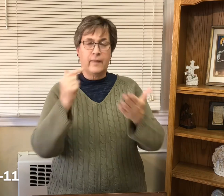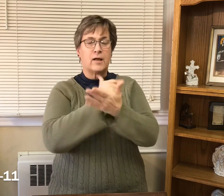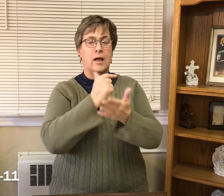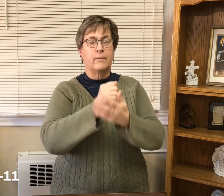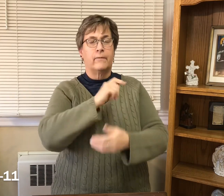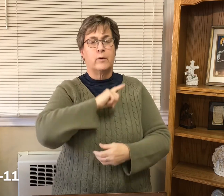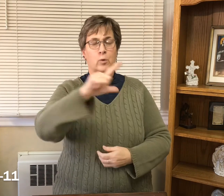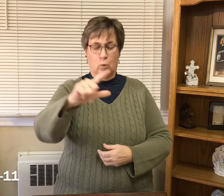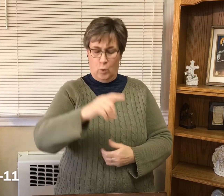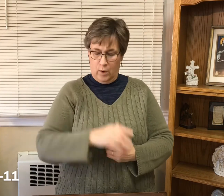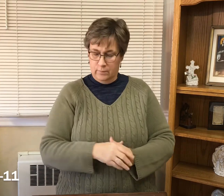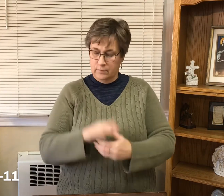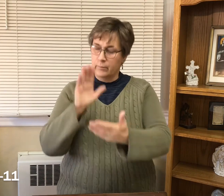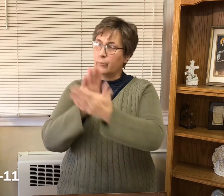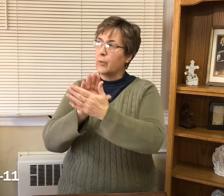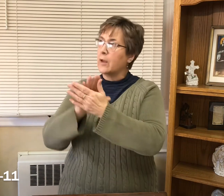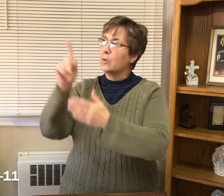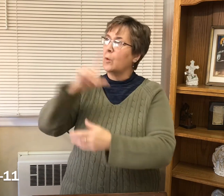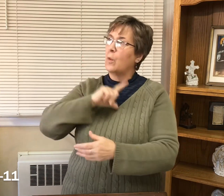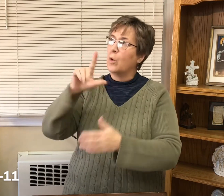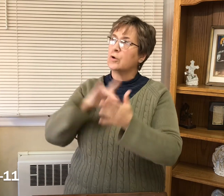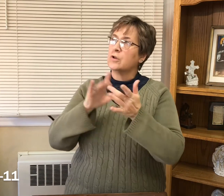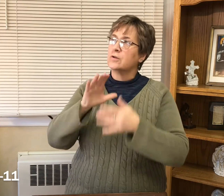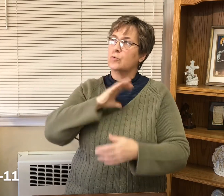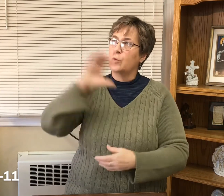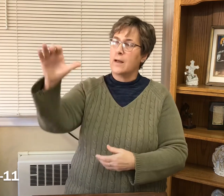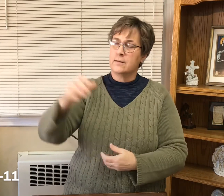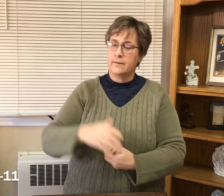The Gospel of the Lord. Praise to you, Lord Jesus Christ.